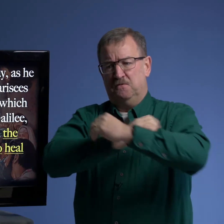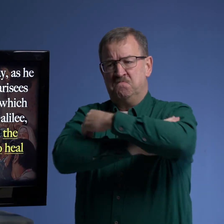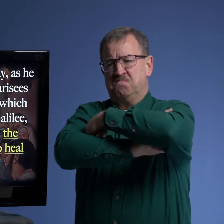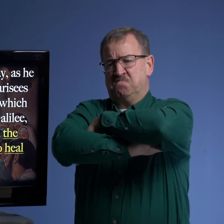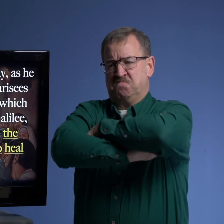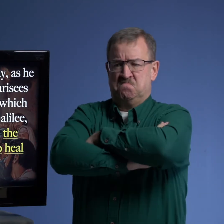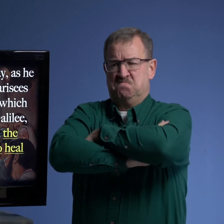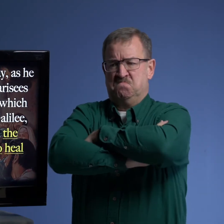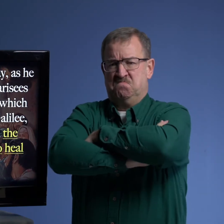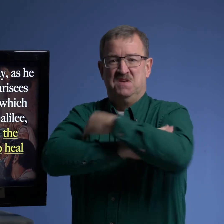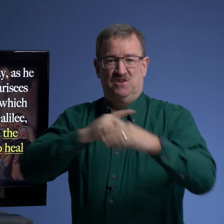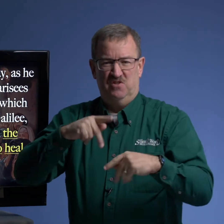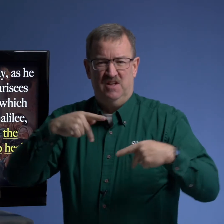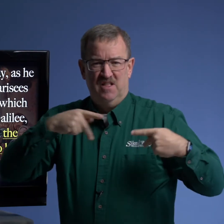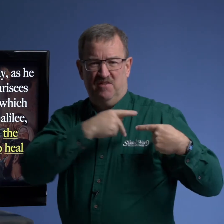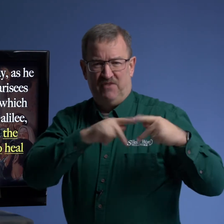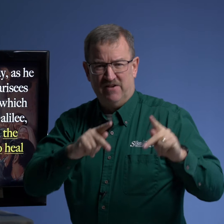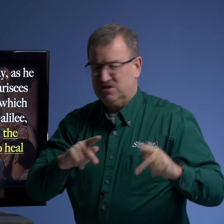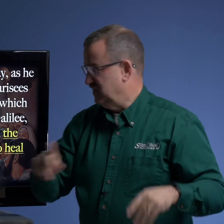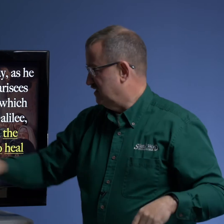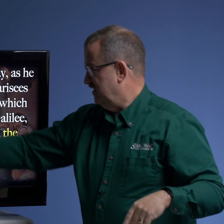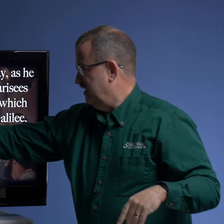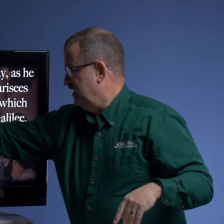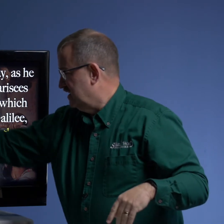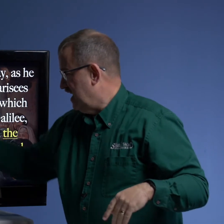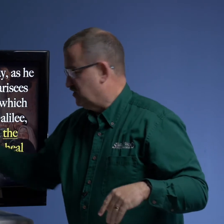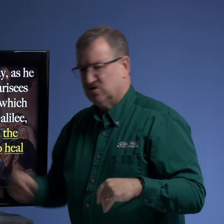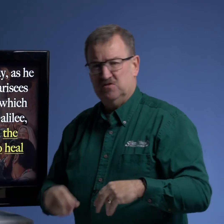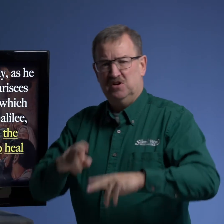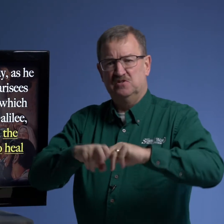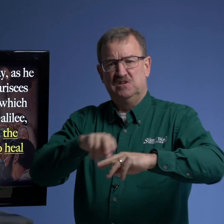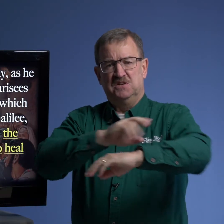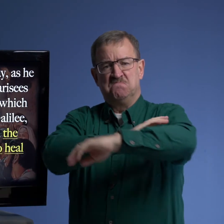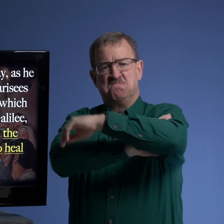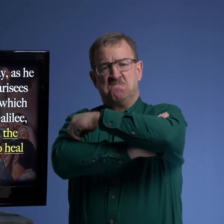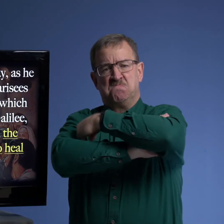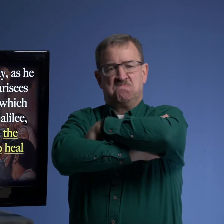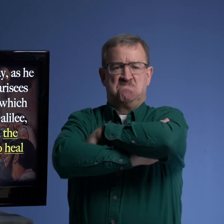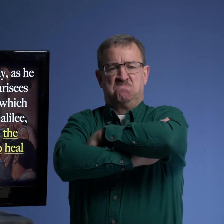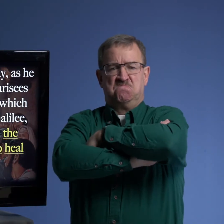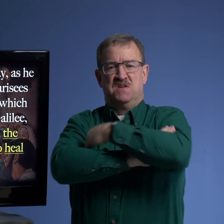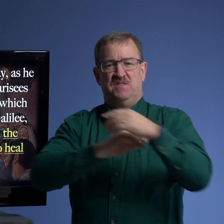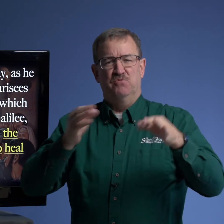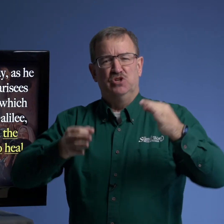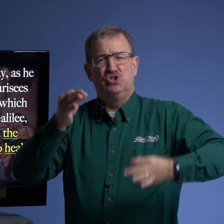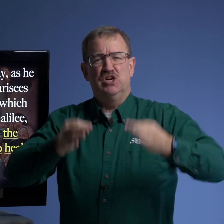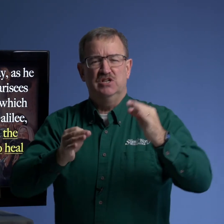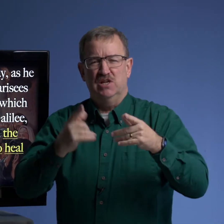you know the the pharisees and the doctors of the law sitting they were going to judge they